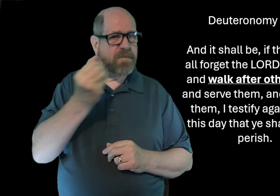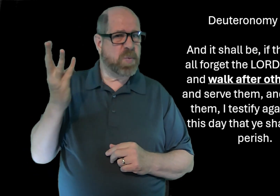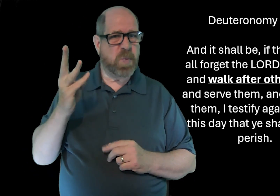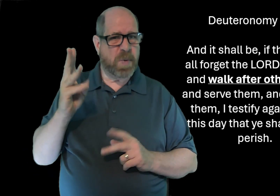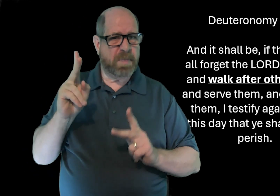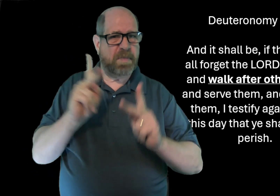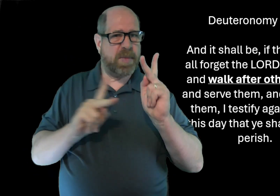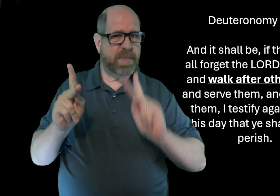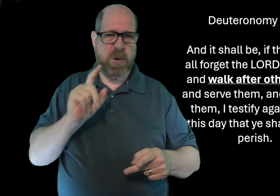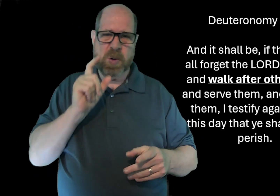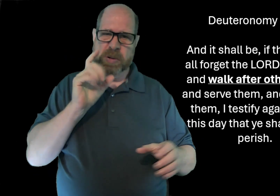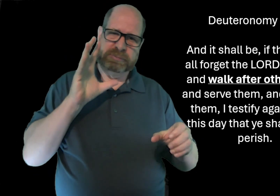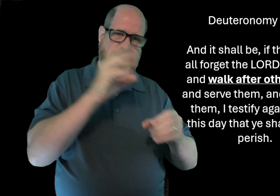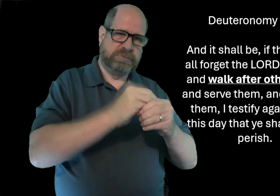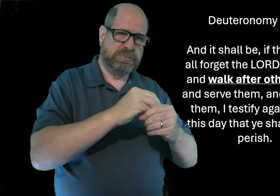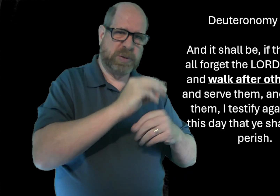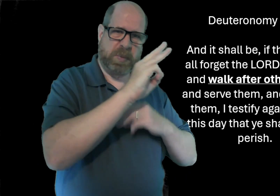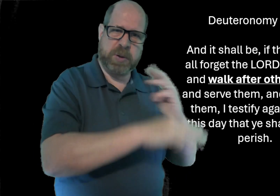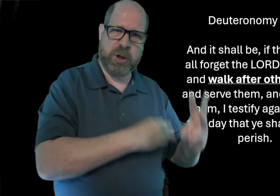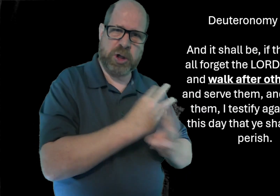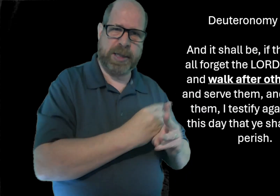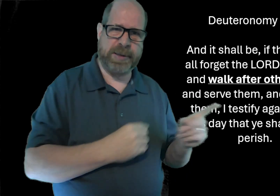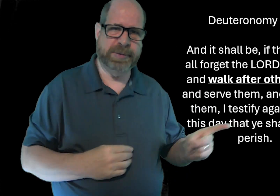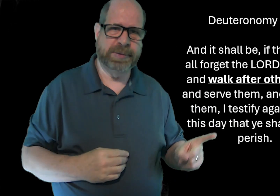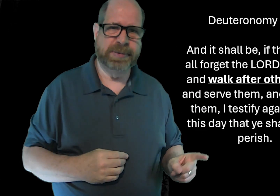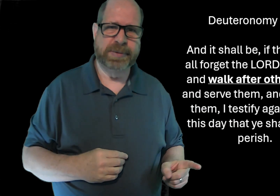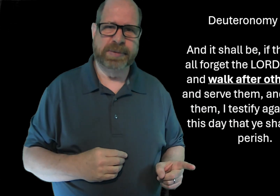And I've seen some people get involved in the world.